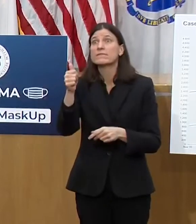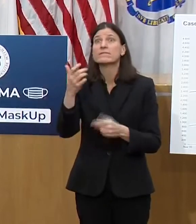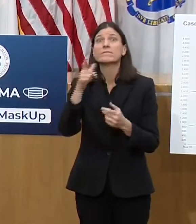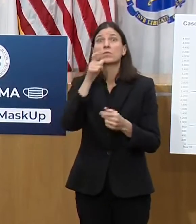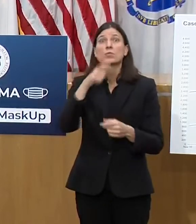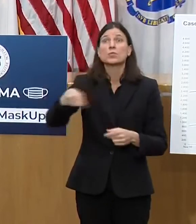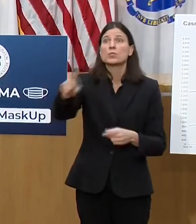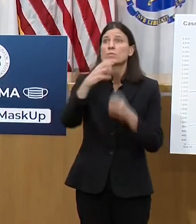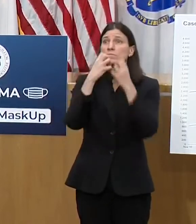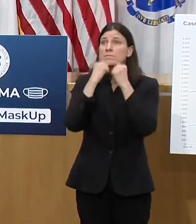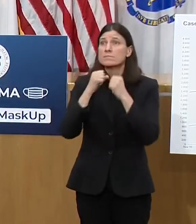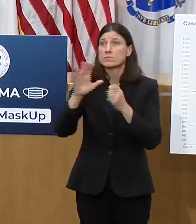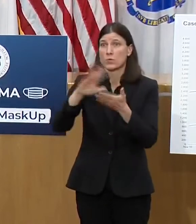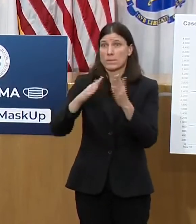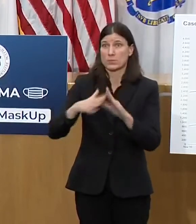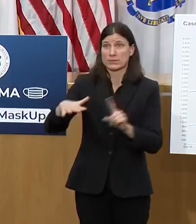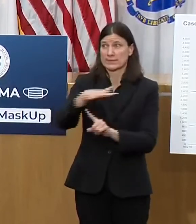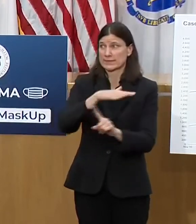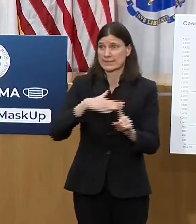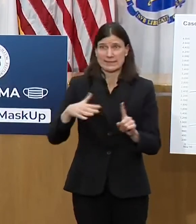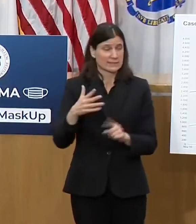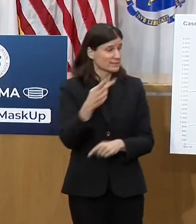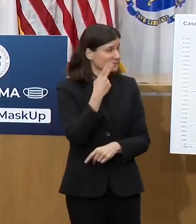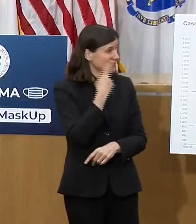With a recognition and an understanding